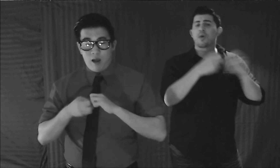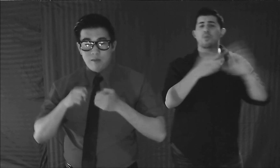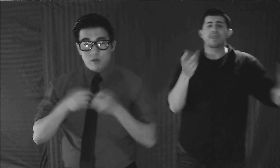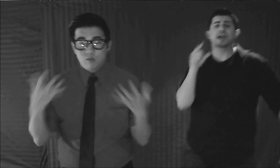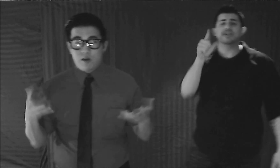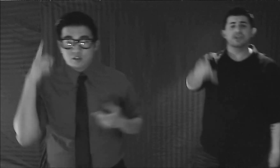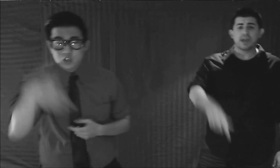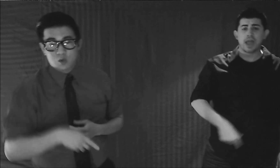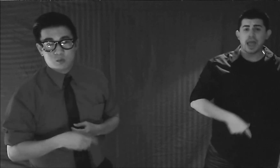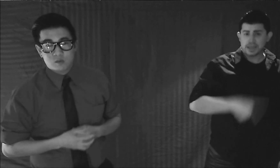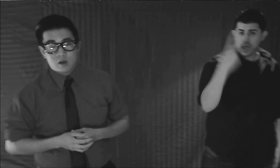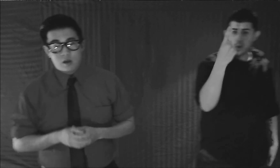Yeah,